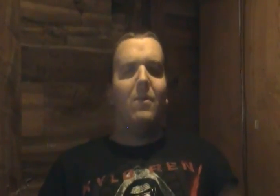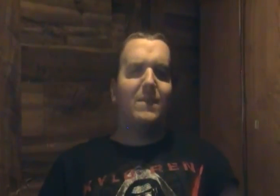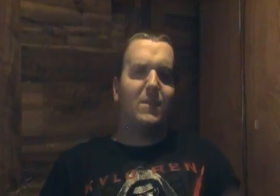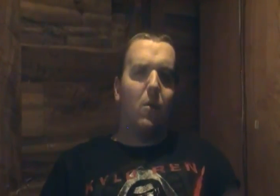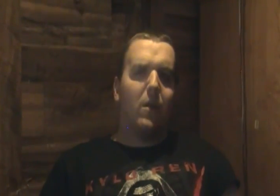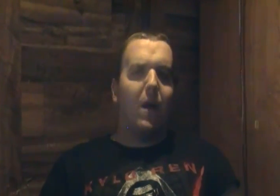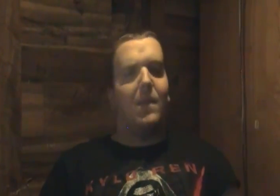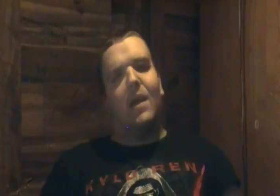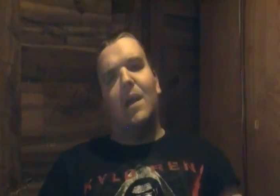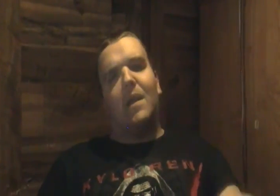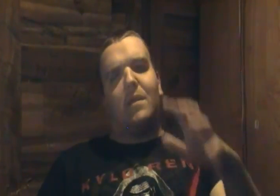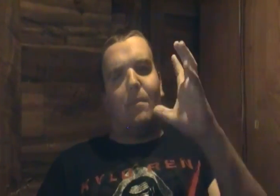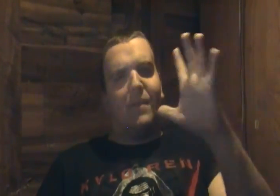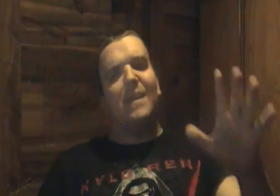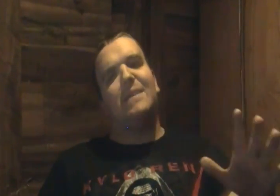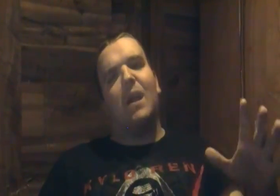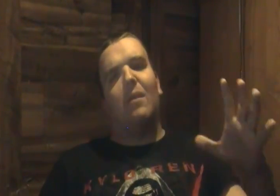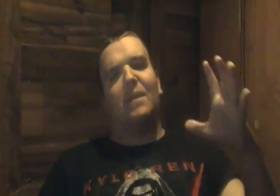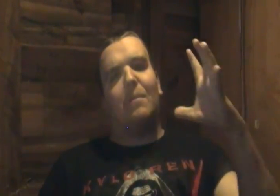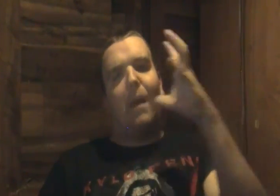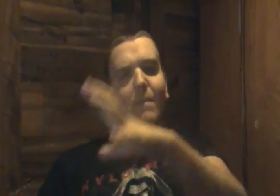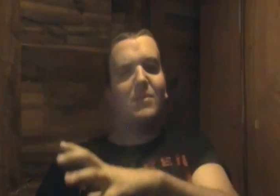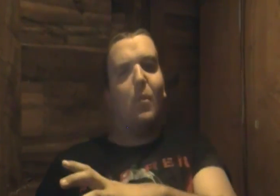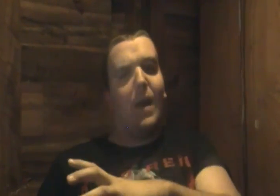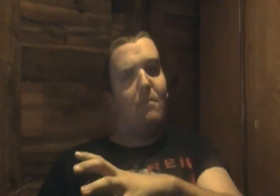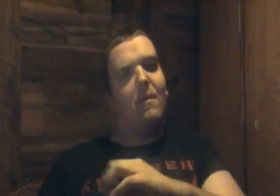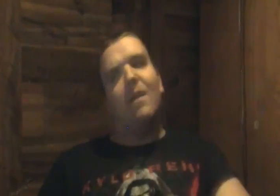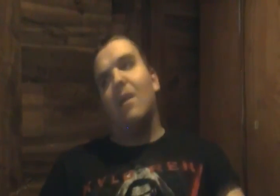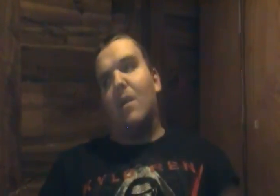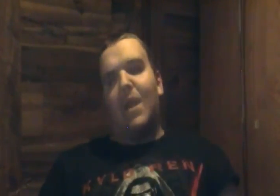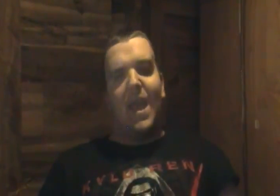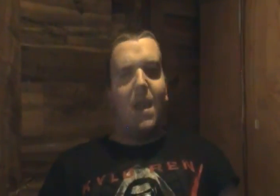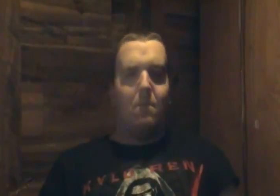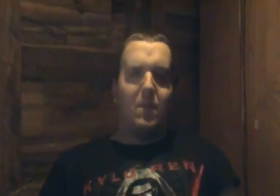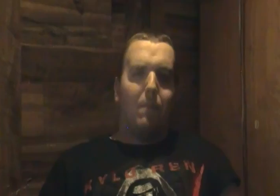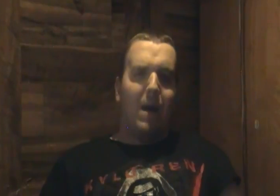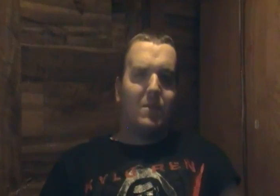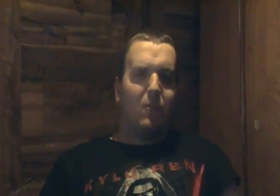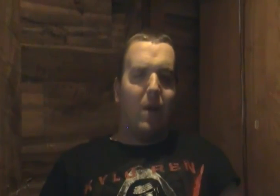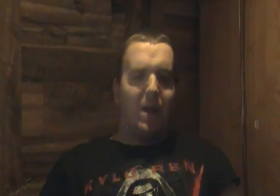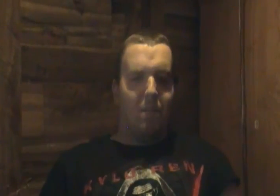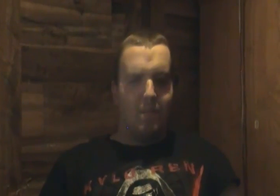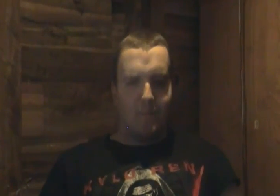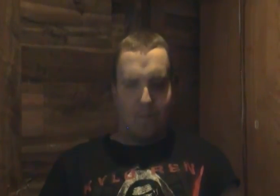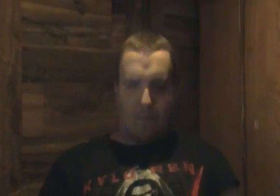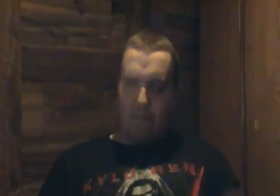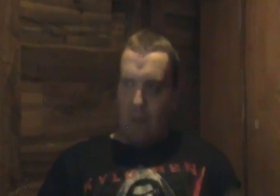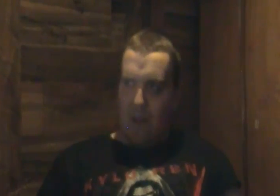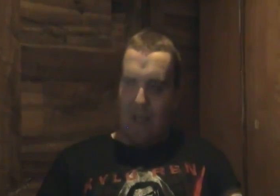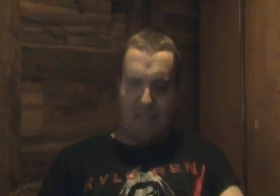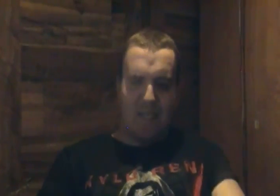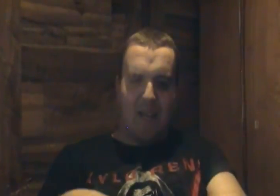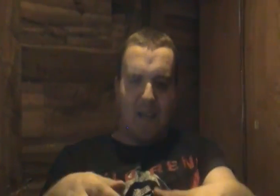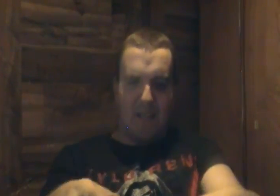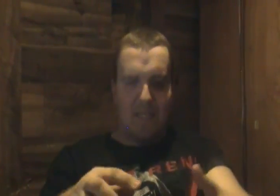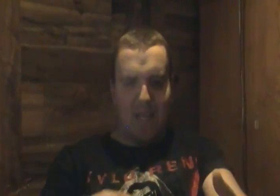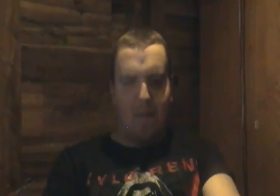while all this is going on the police call in the bomb squad and the bomb squad is setting this tent